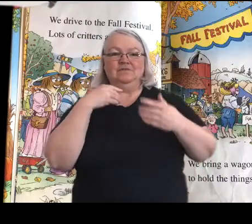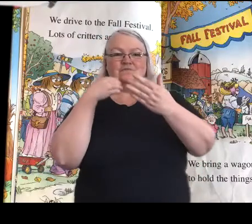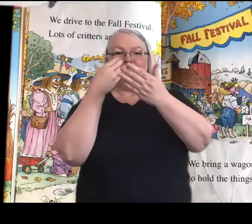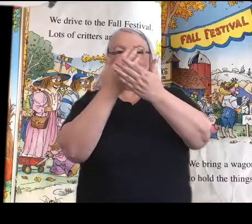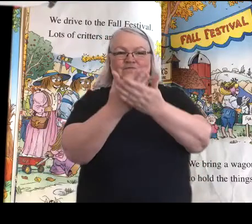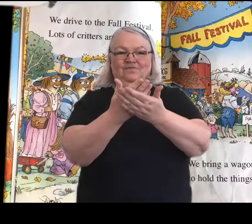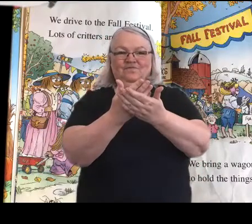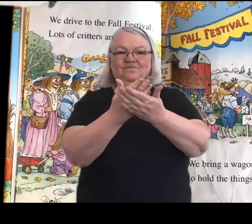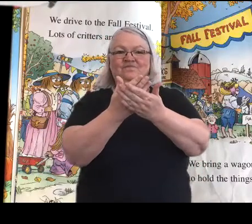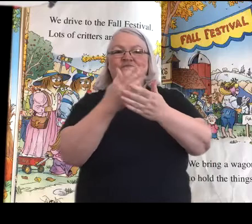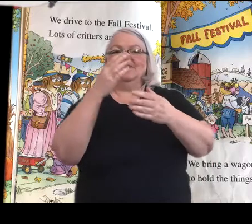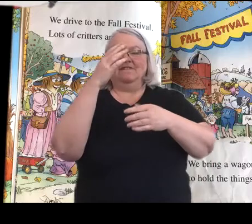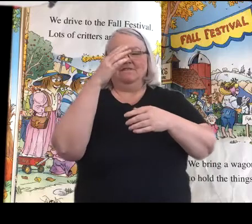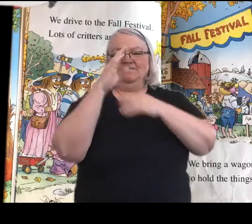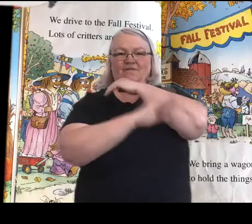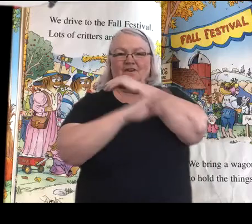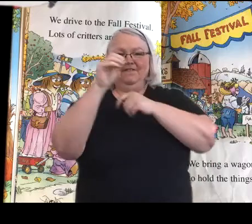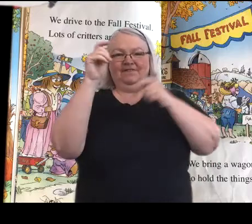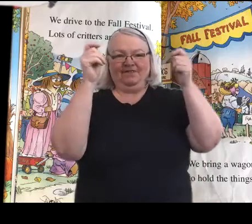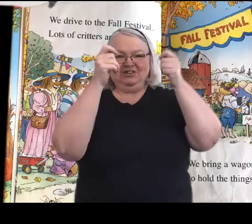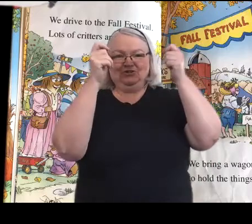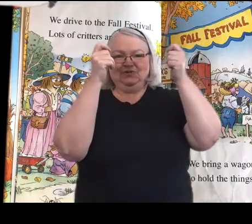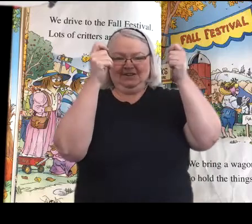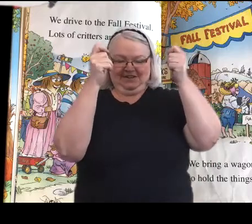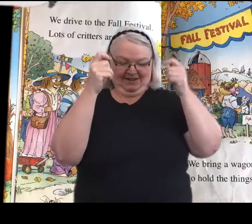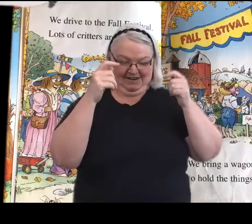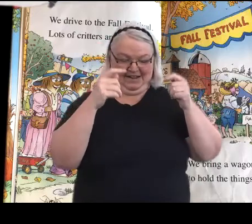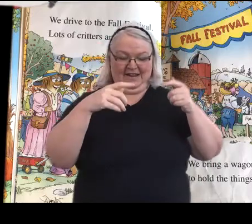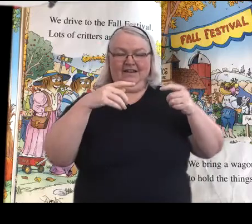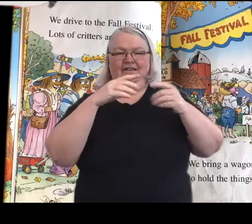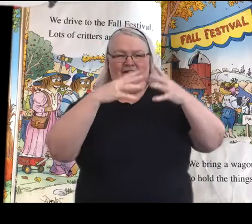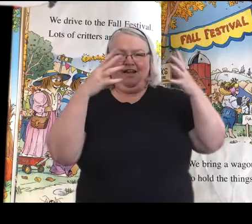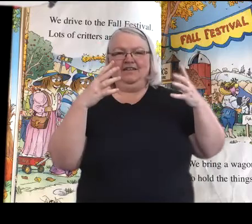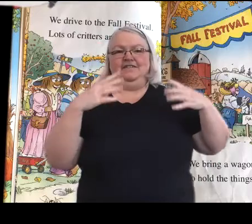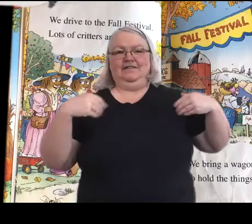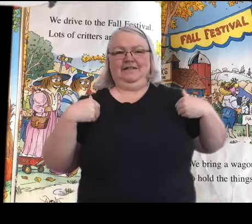We drive to the Fall Festival. Lots of critters are there.